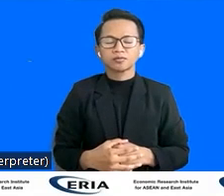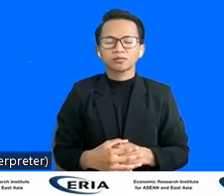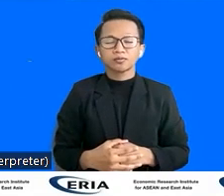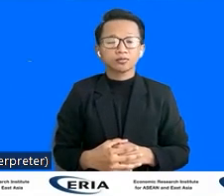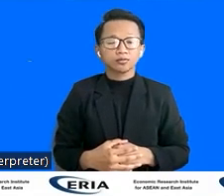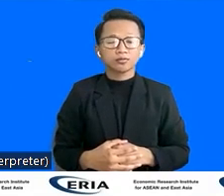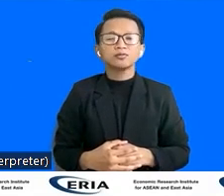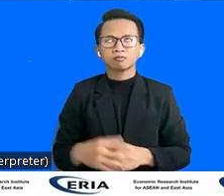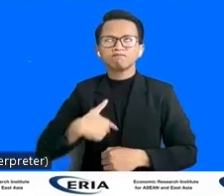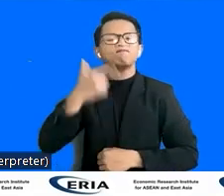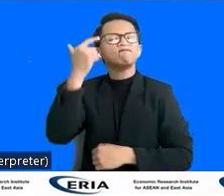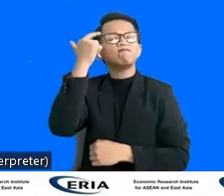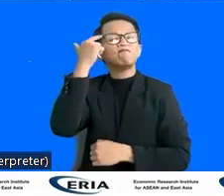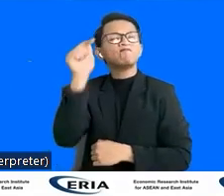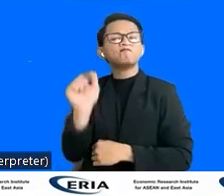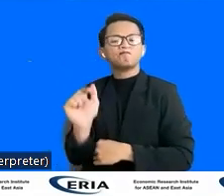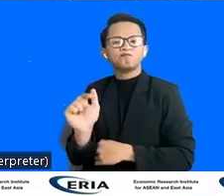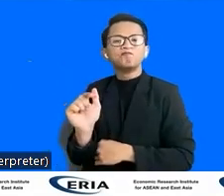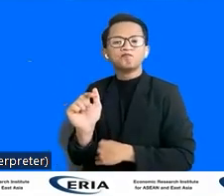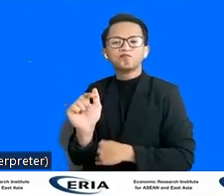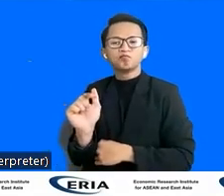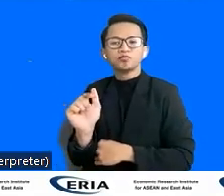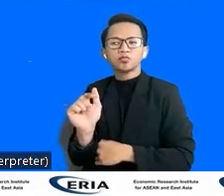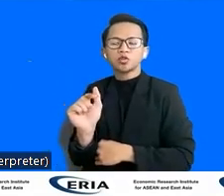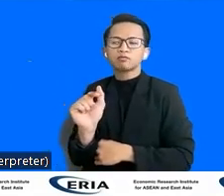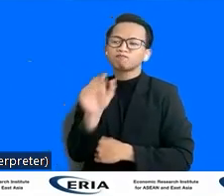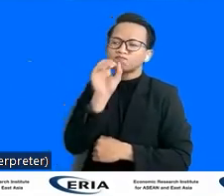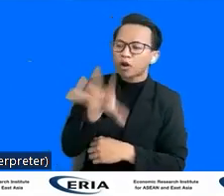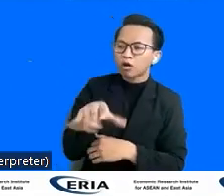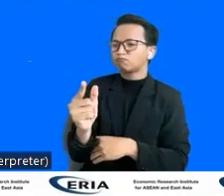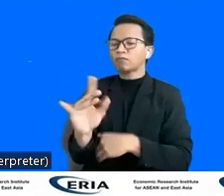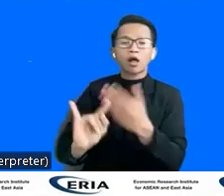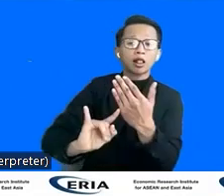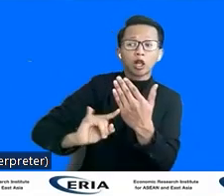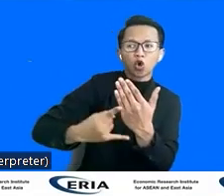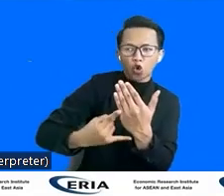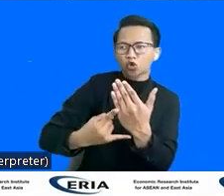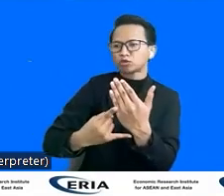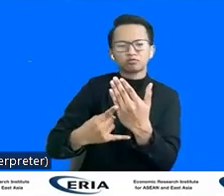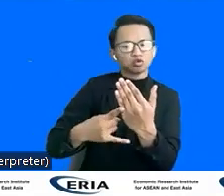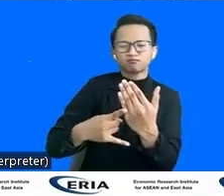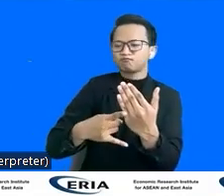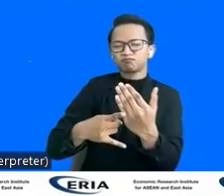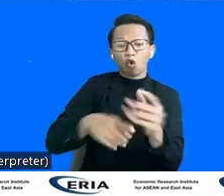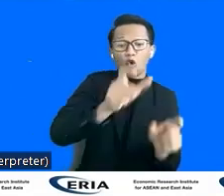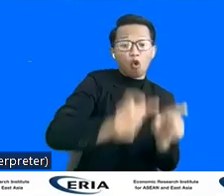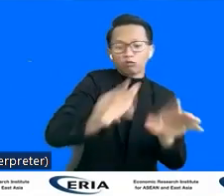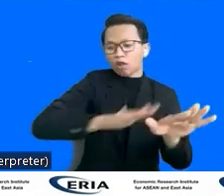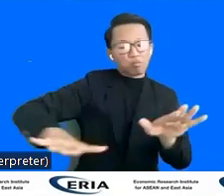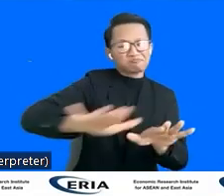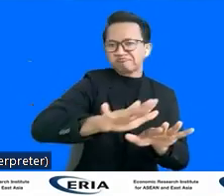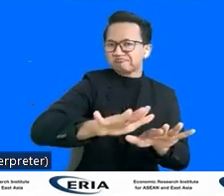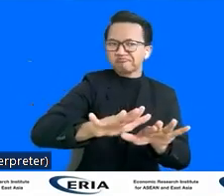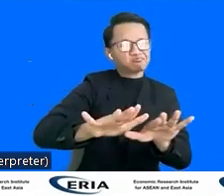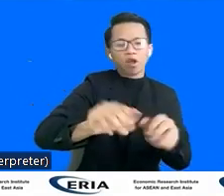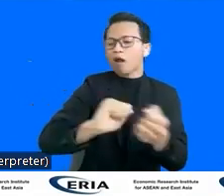I think it would be really incorrect to say that digital technology is a solution to all ills. It can't solve some